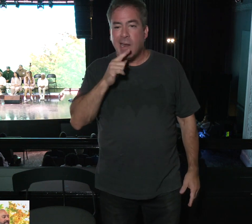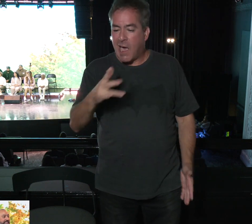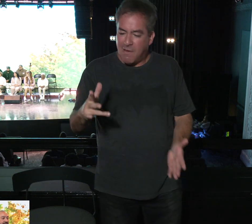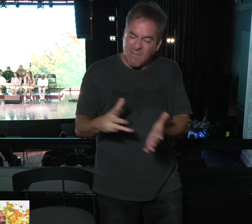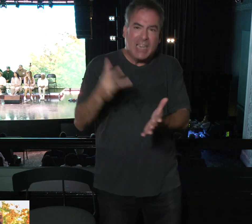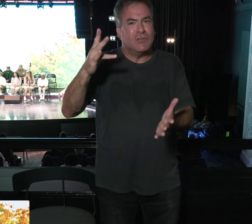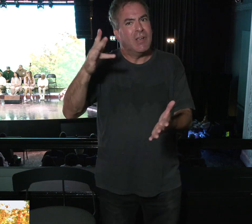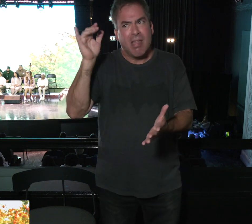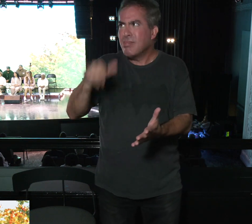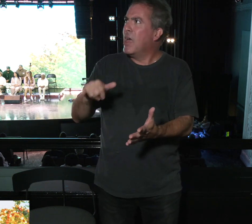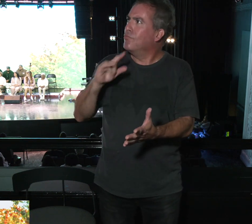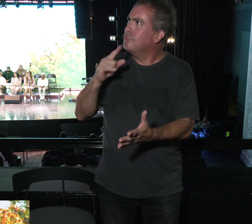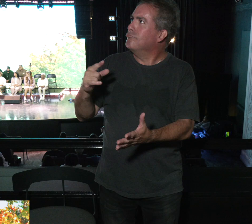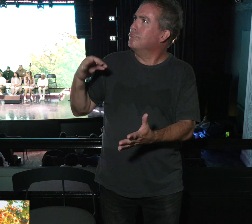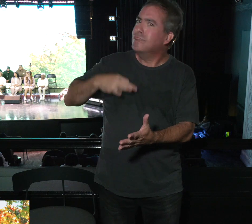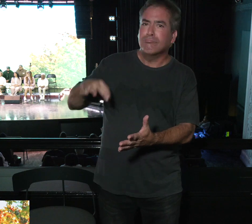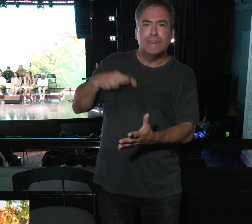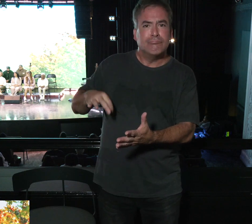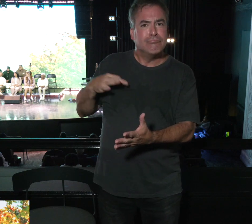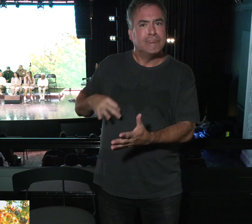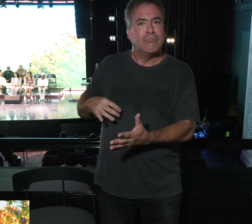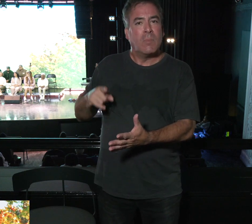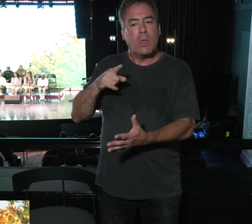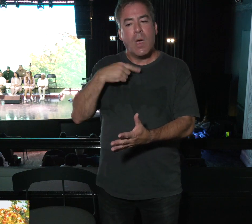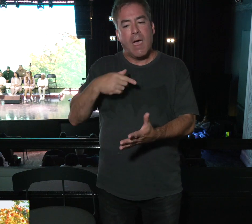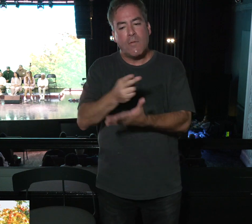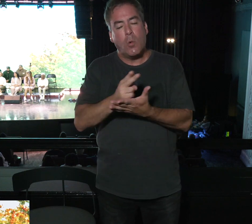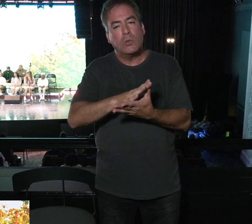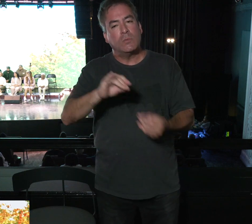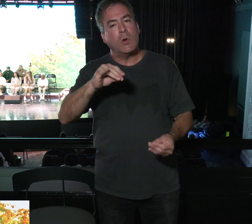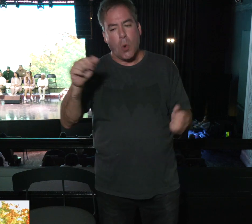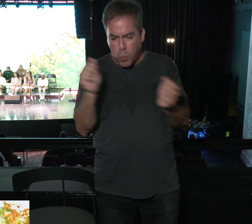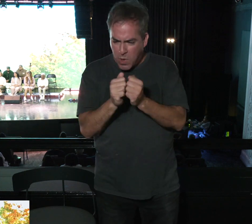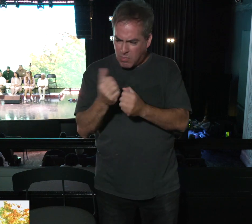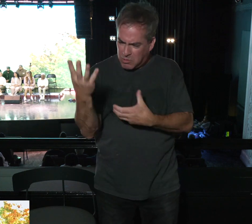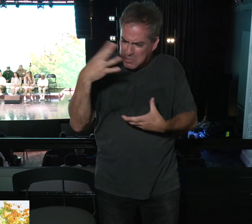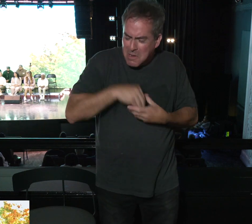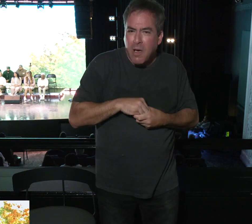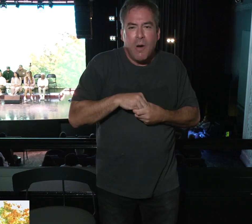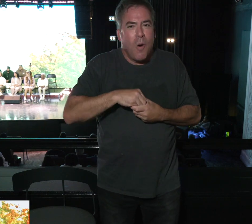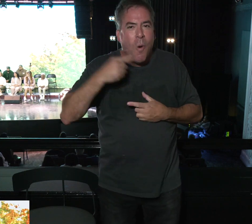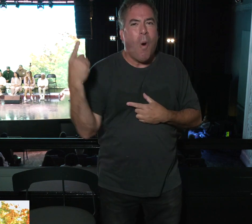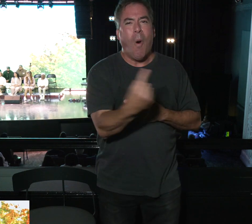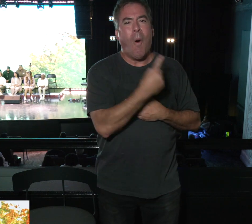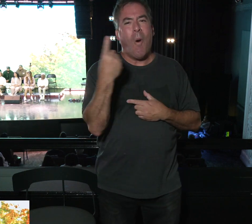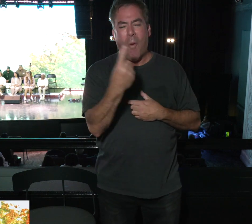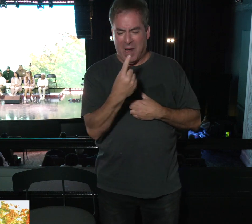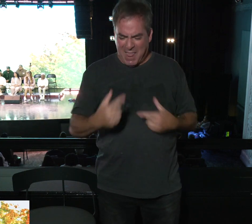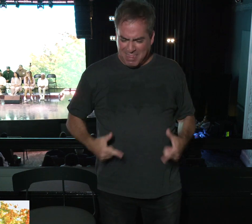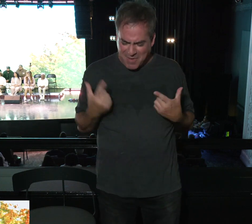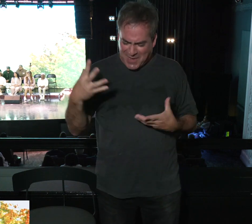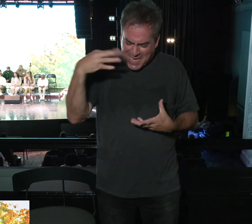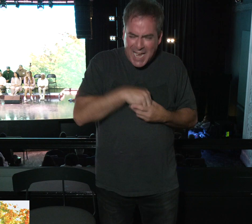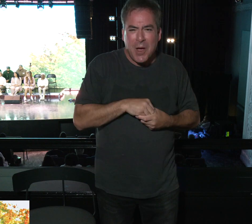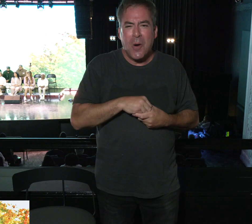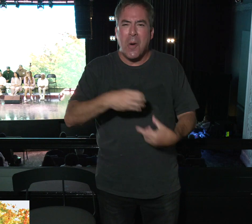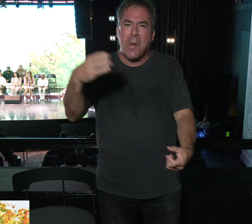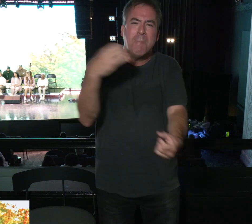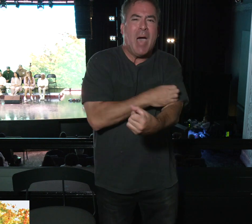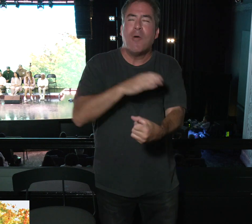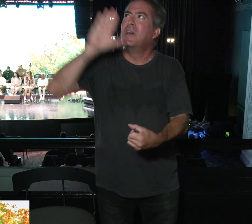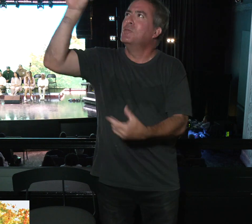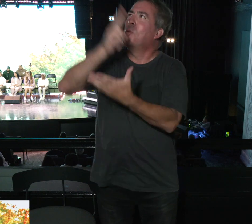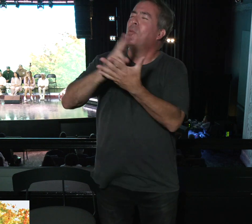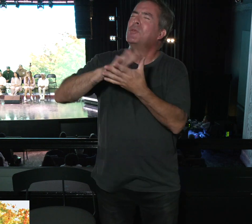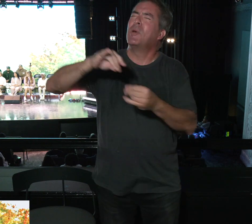of this advantage. The fact that we have the Holy Spirit with us at all times, living in us, the power of the